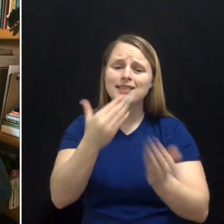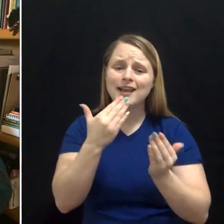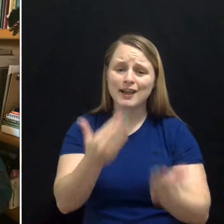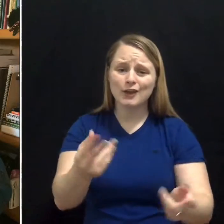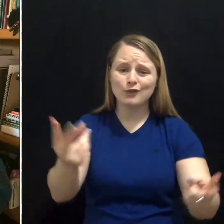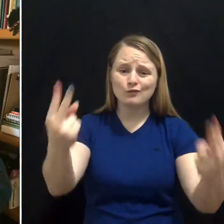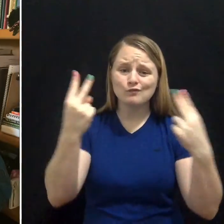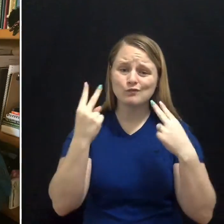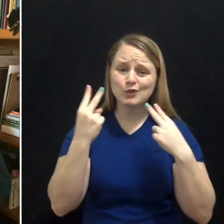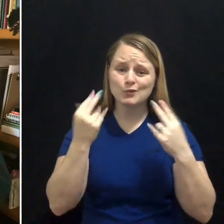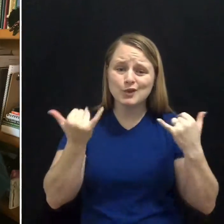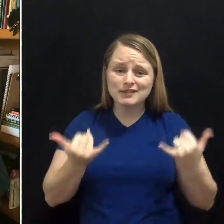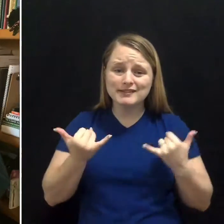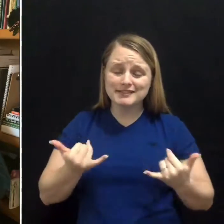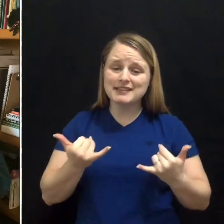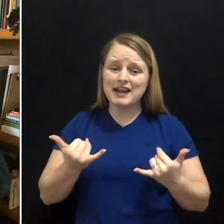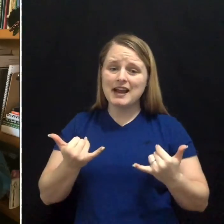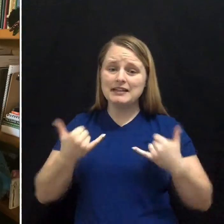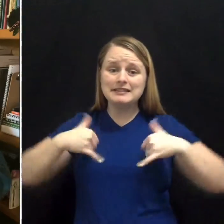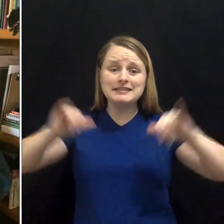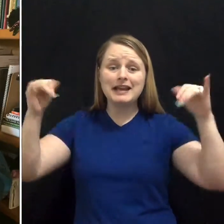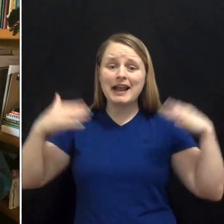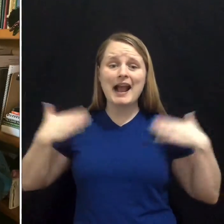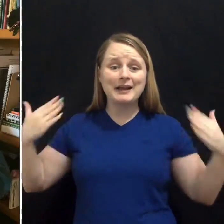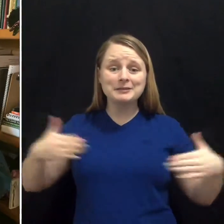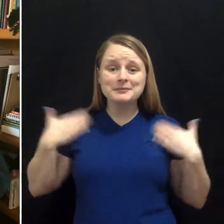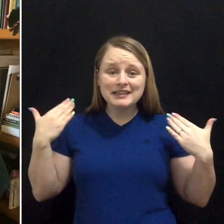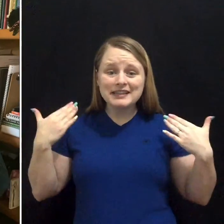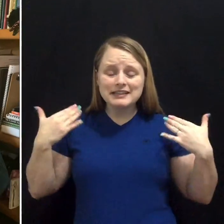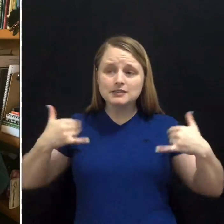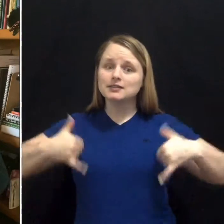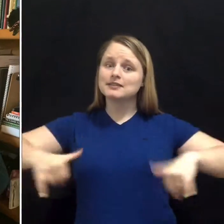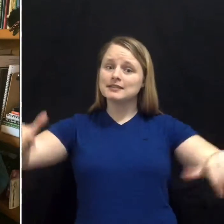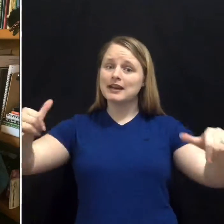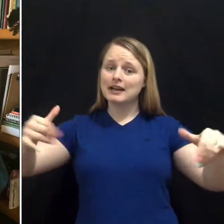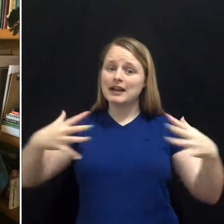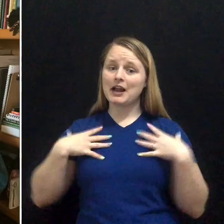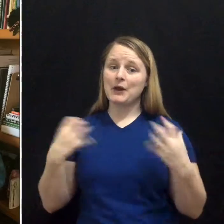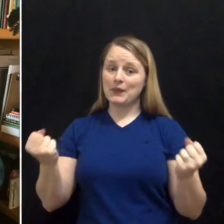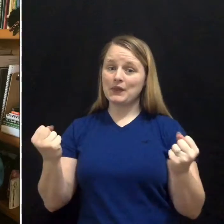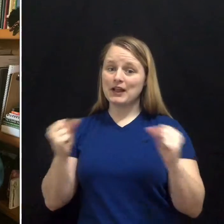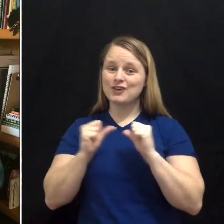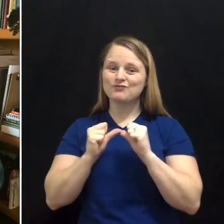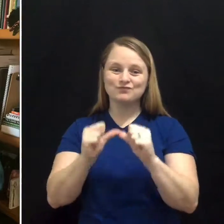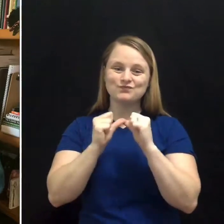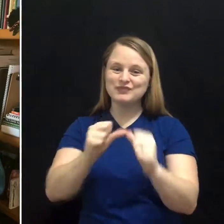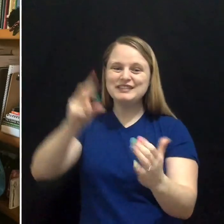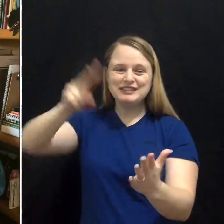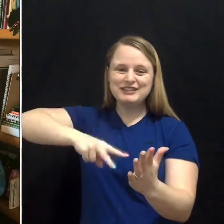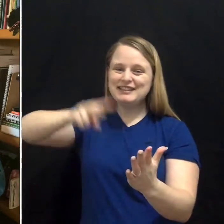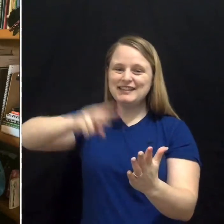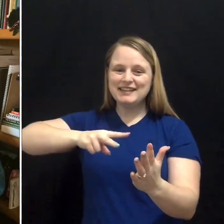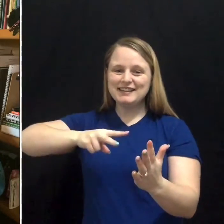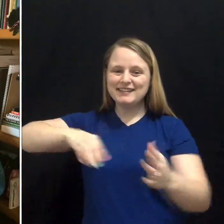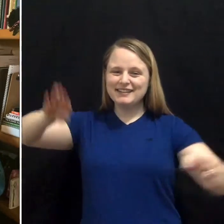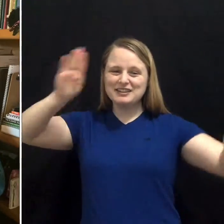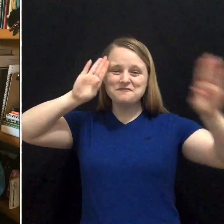joining me. And I hope that you stay happy, stay healthy, and keep reading. reading.